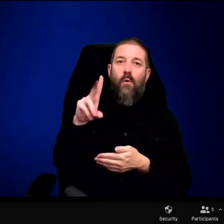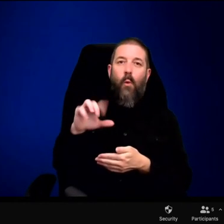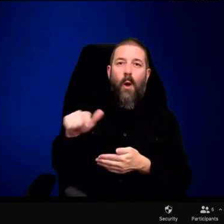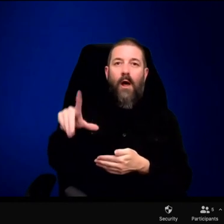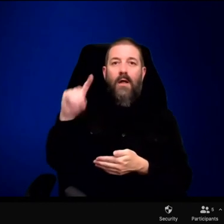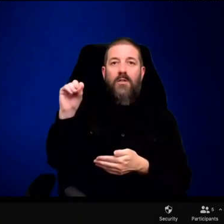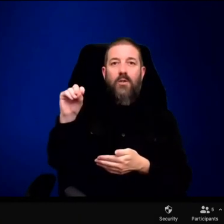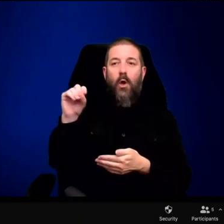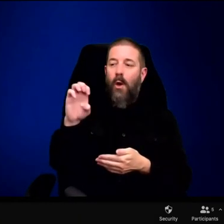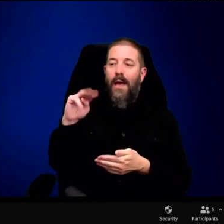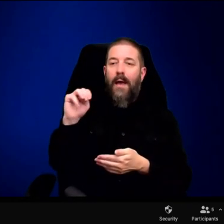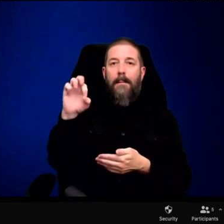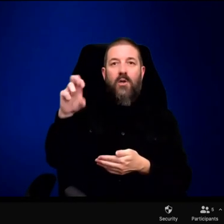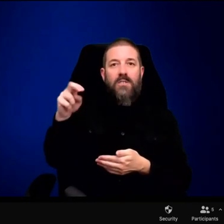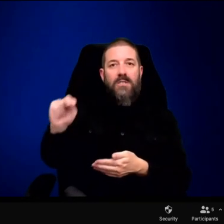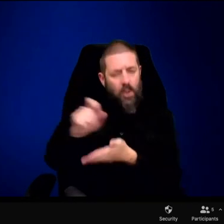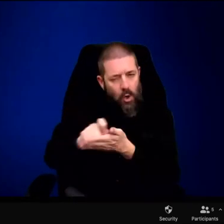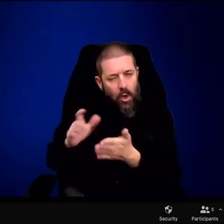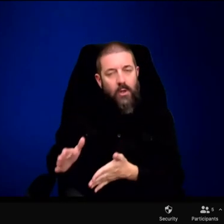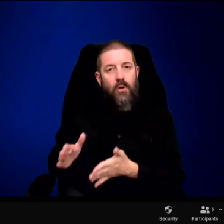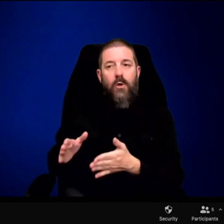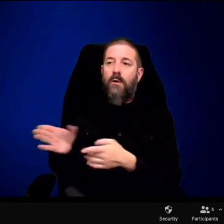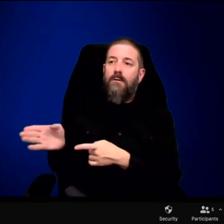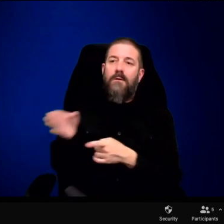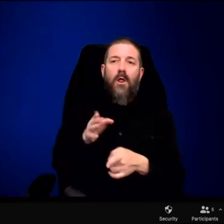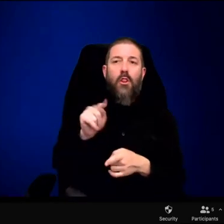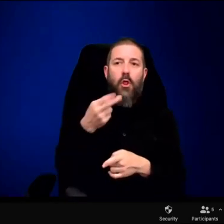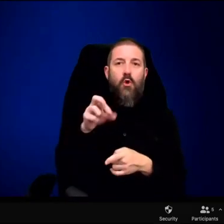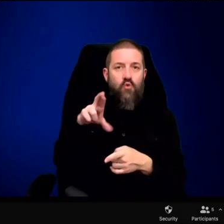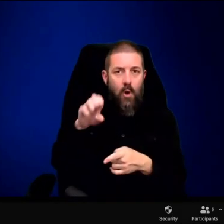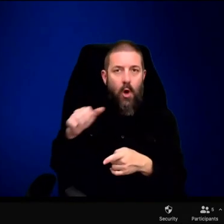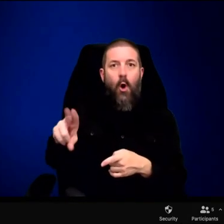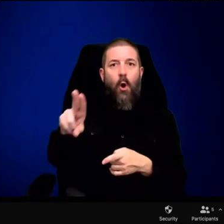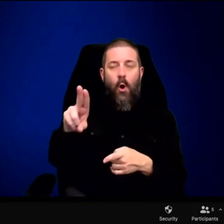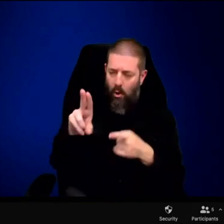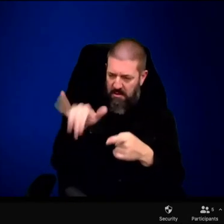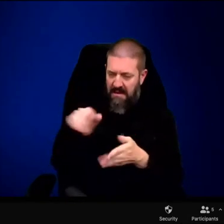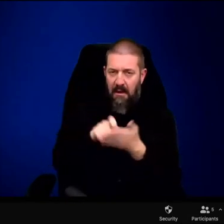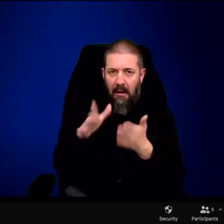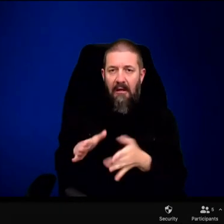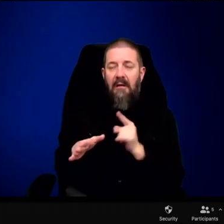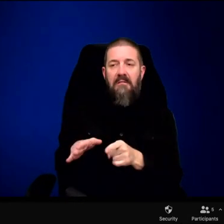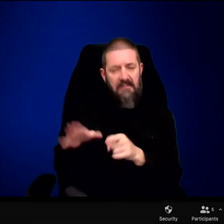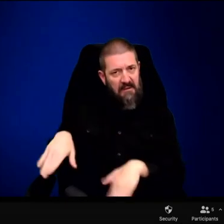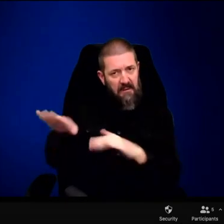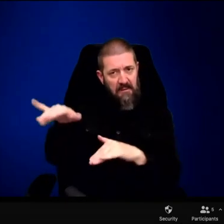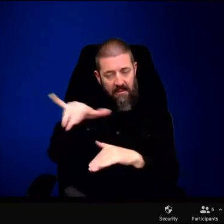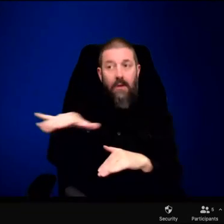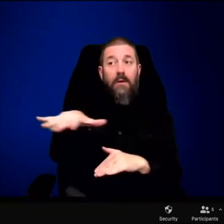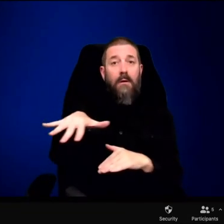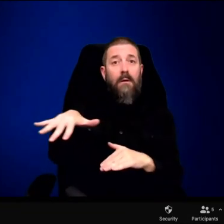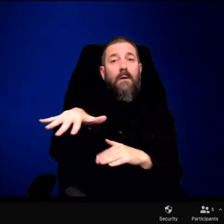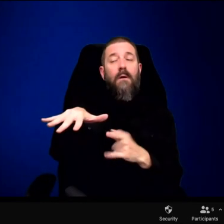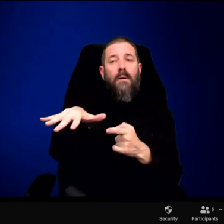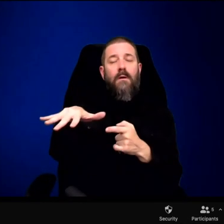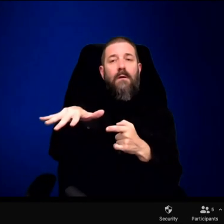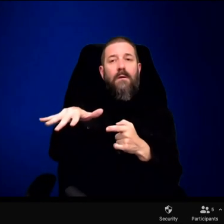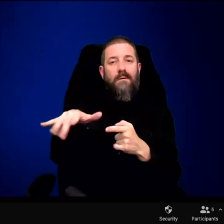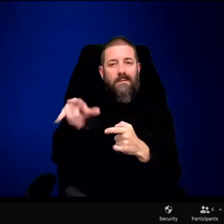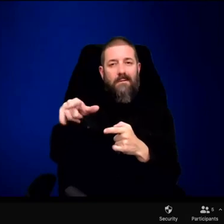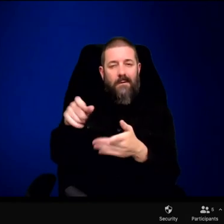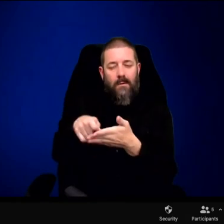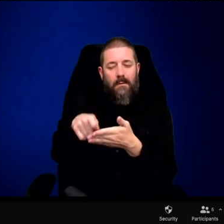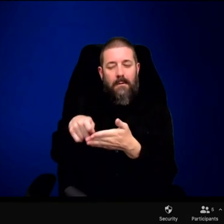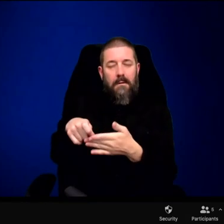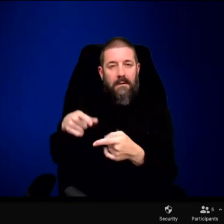So that's the way that I approach it is just to tell stories. And a way